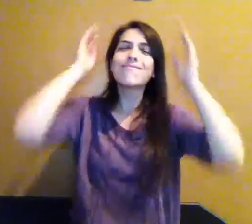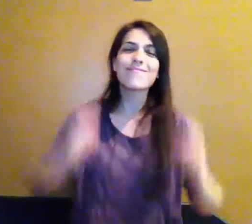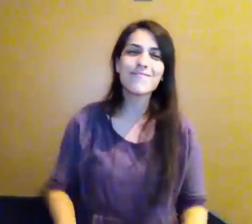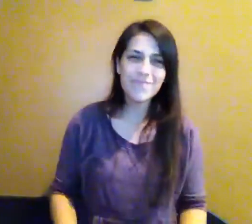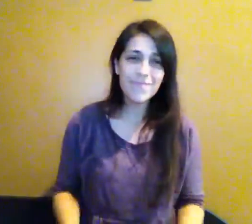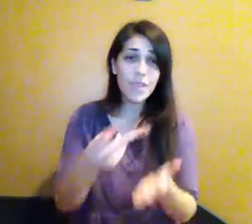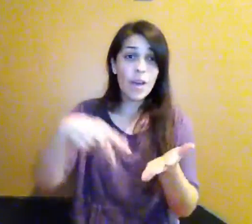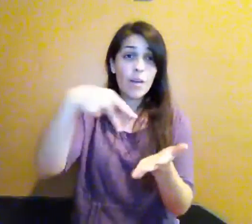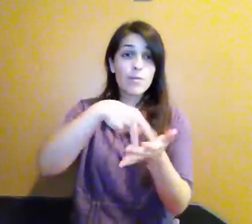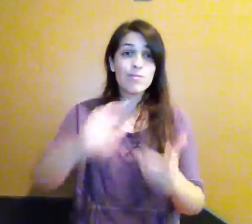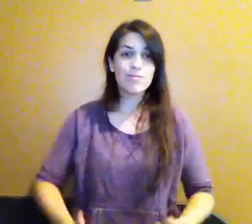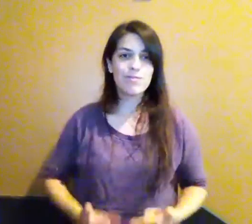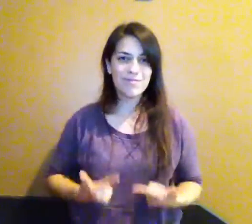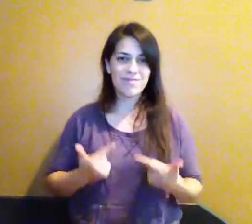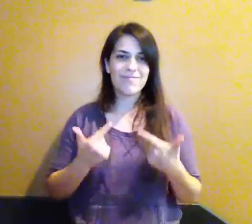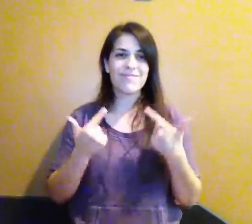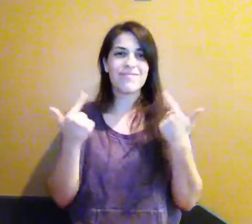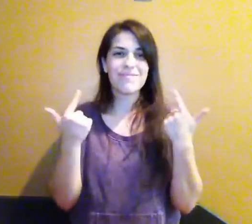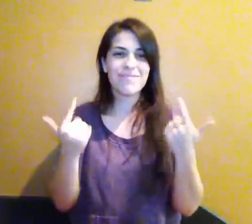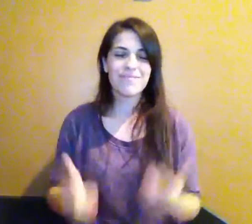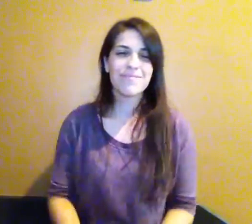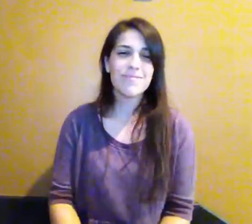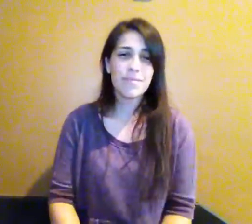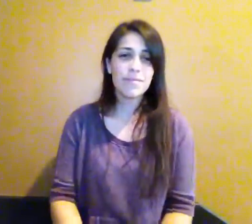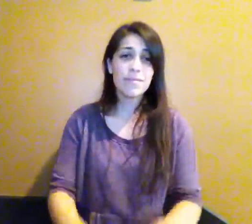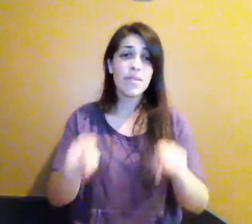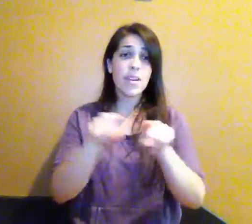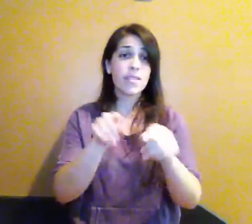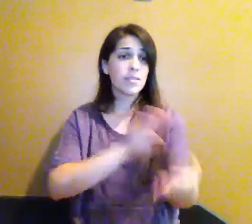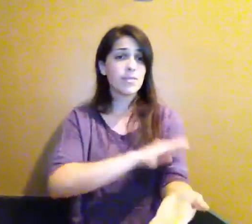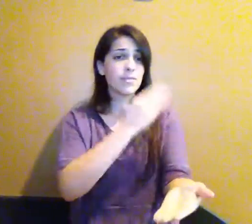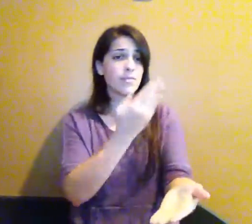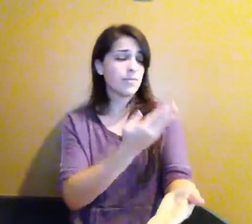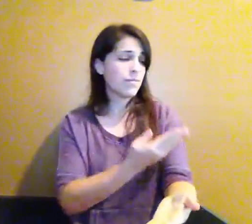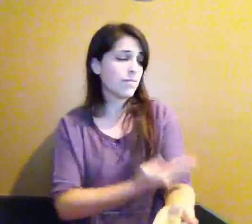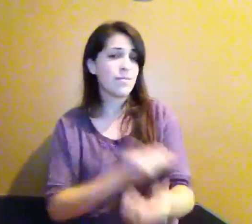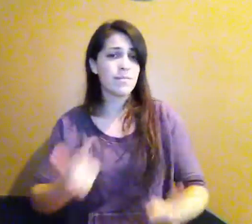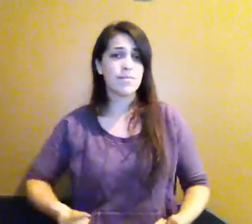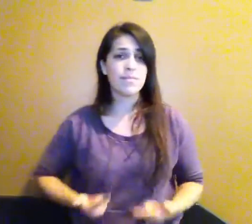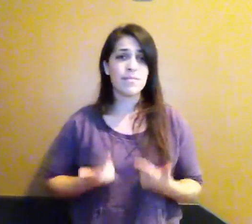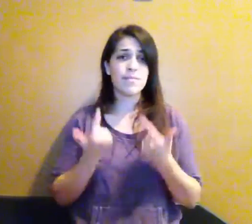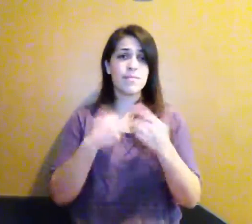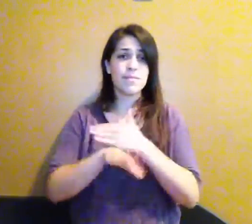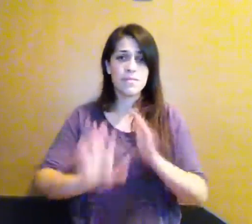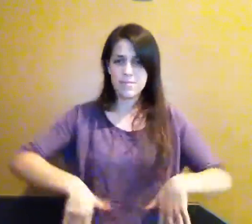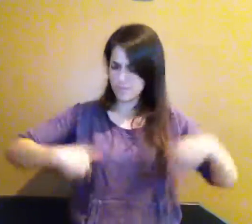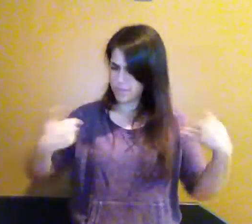Raised to life The same power Is